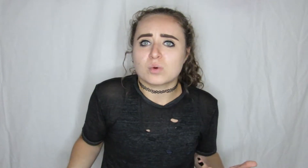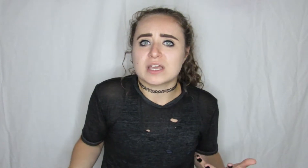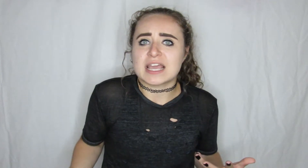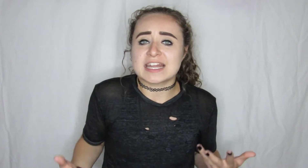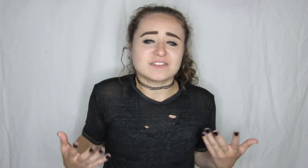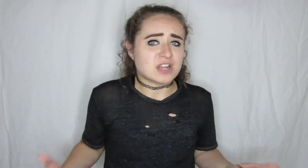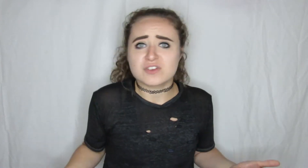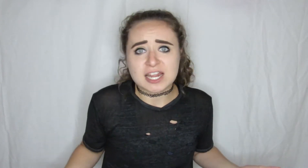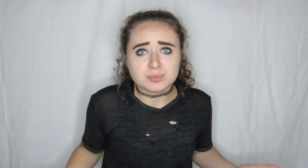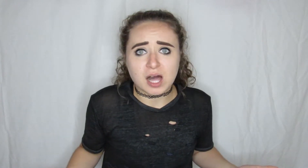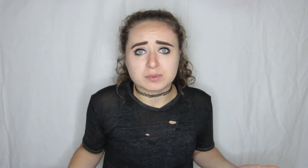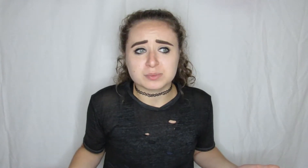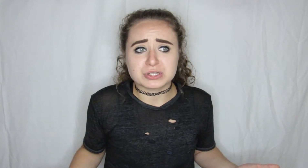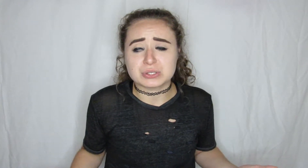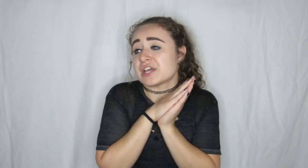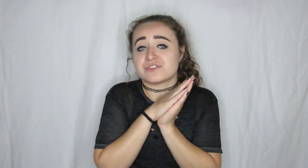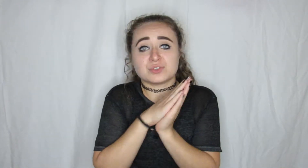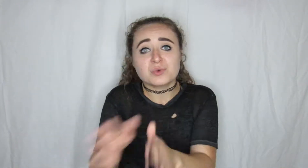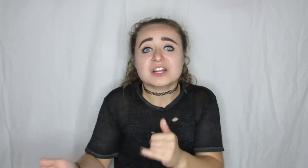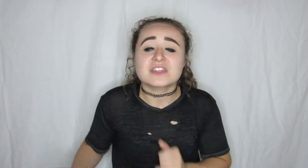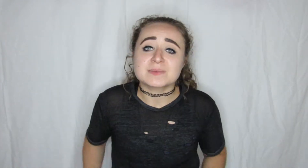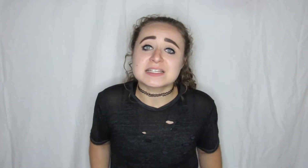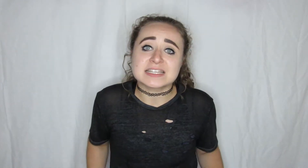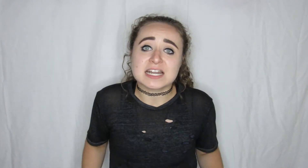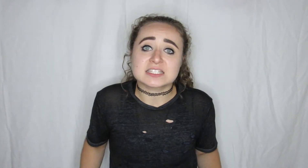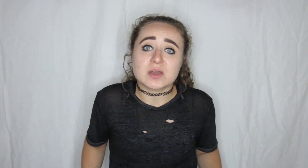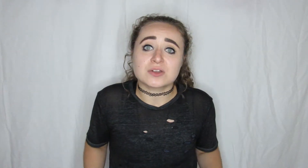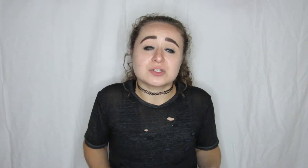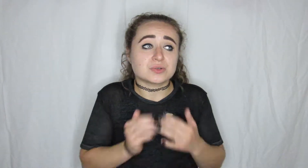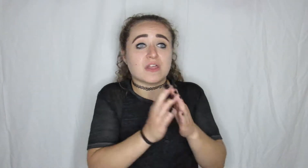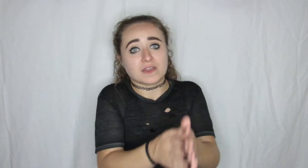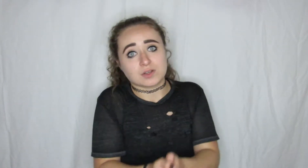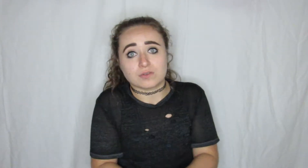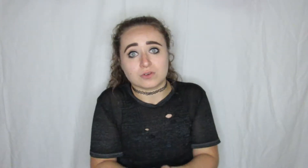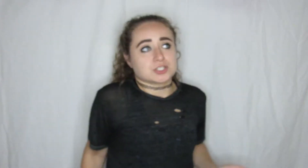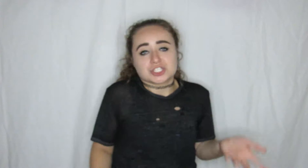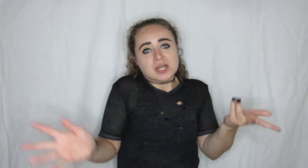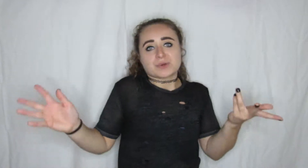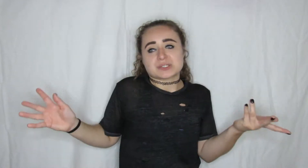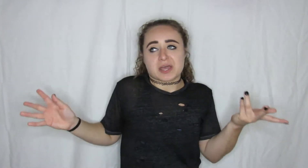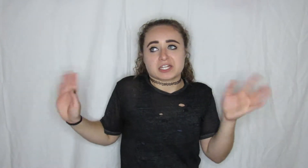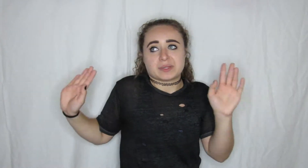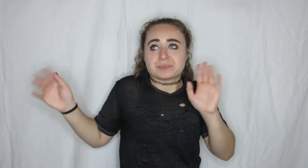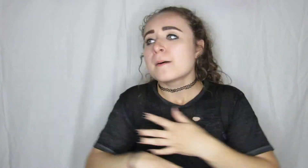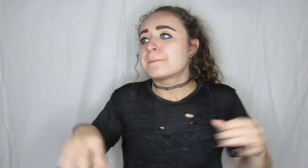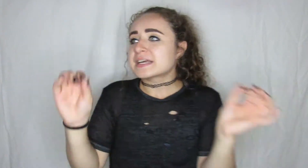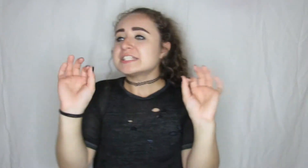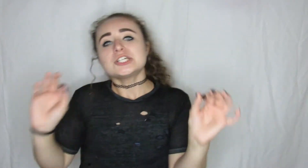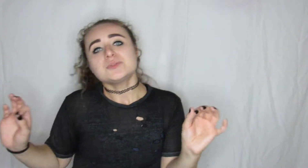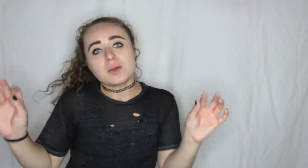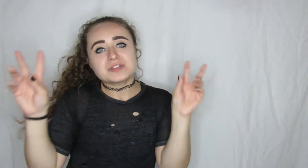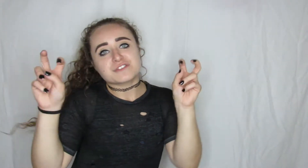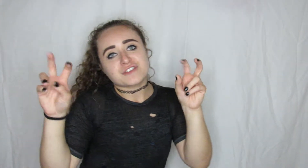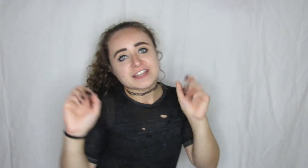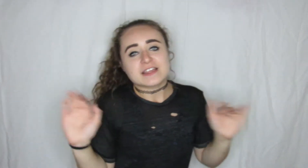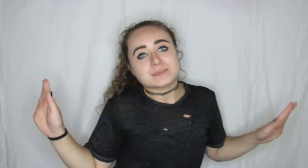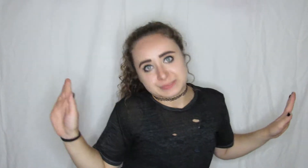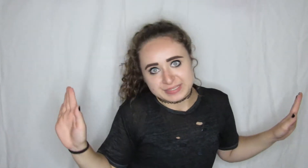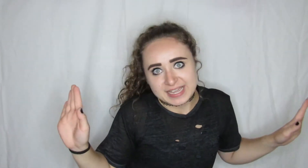point and I've never had a problem with you if you want to think my status is about you then go for it she never responded to me but continue on with the fight that me and Pete